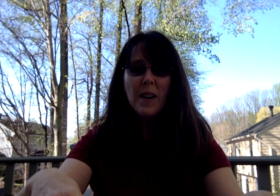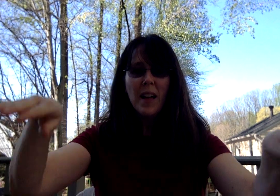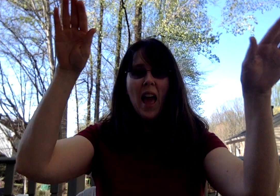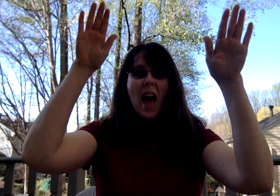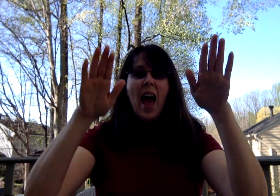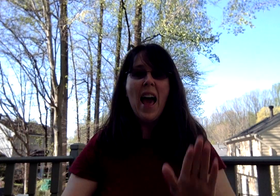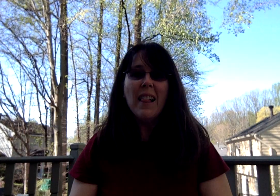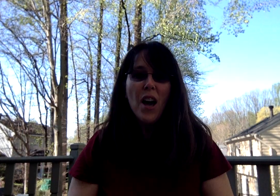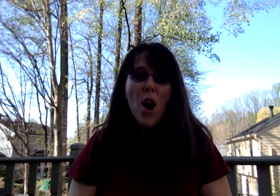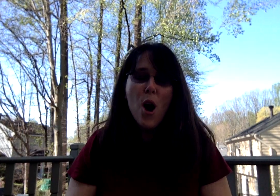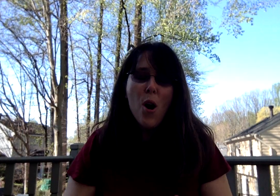hello,